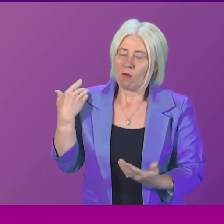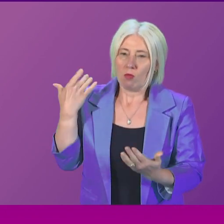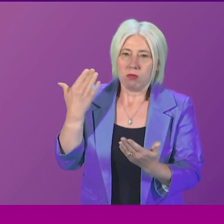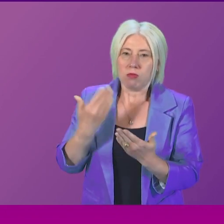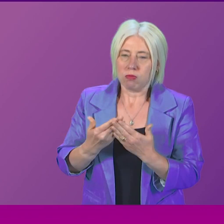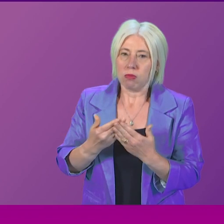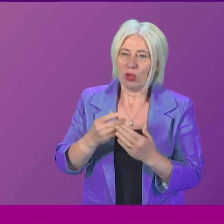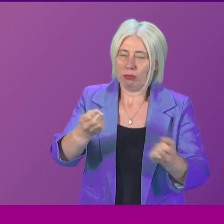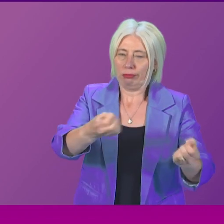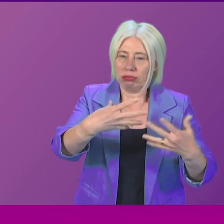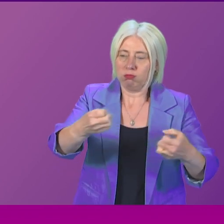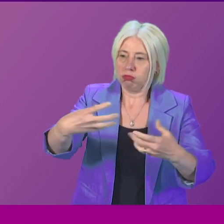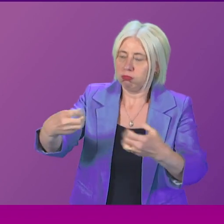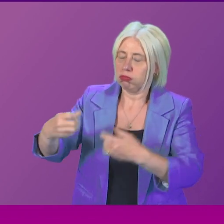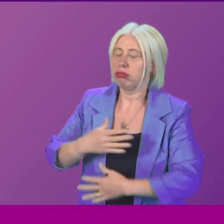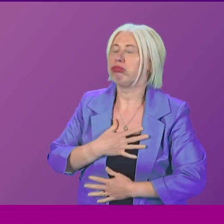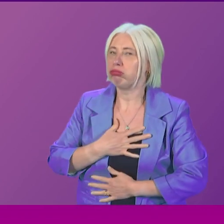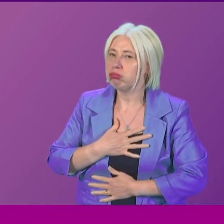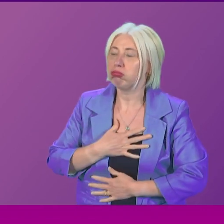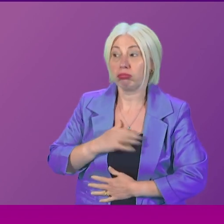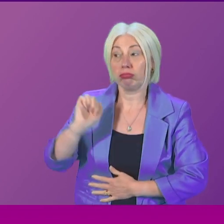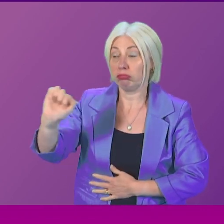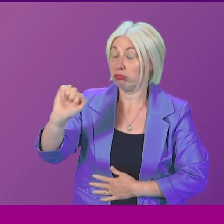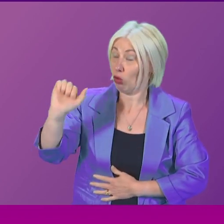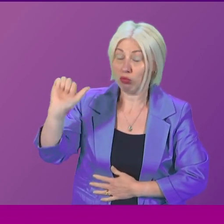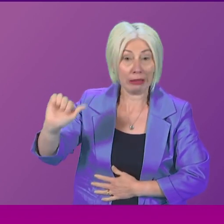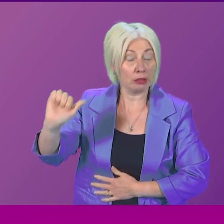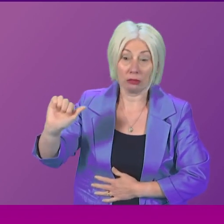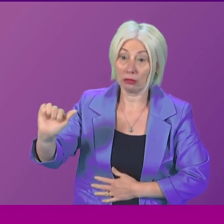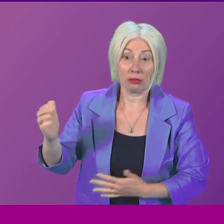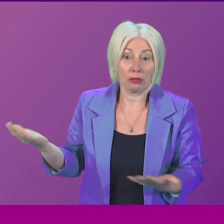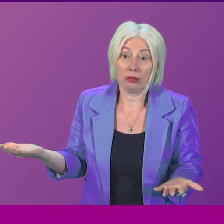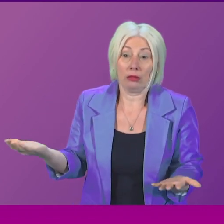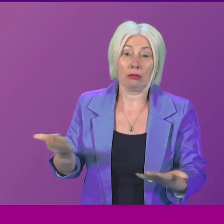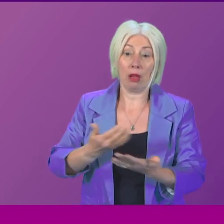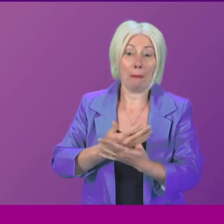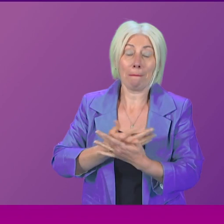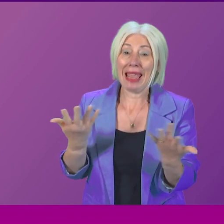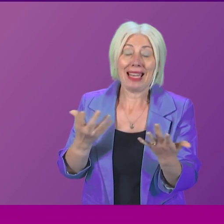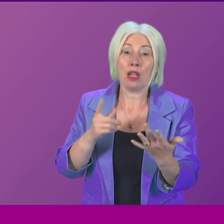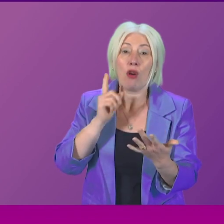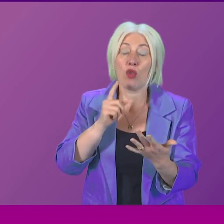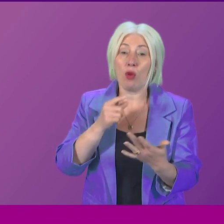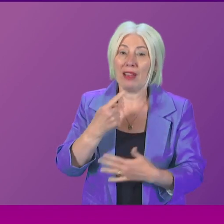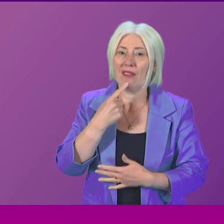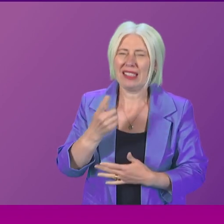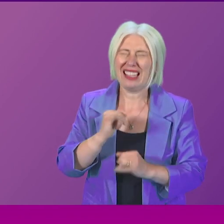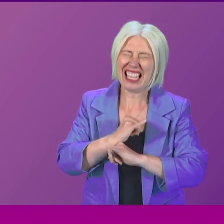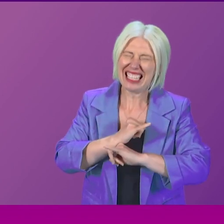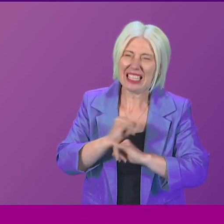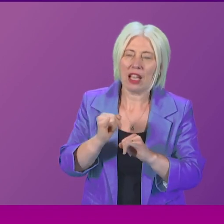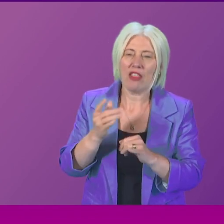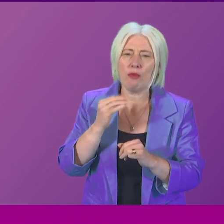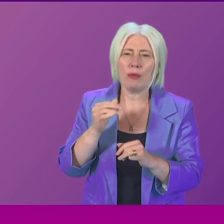tell their story because Stuart Macmillan is absolutely right. Many of them have used words like gaslight.